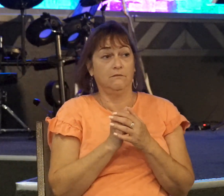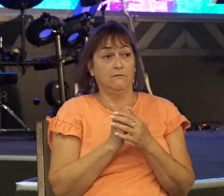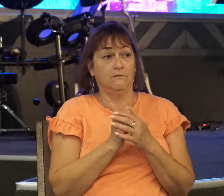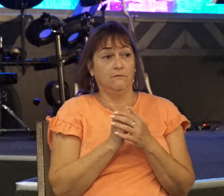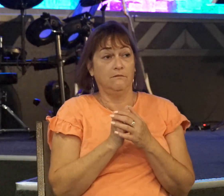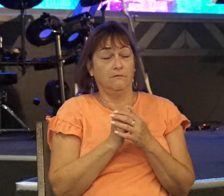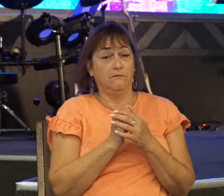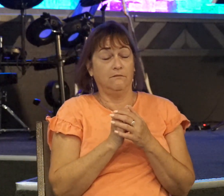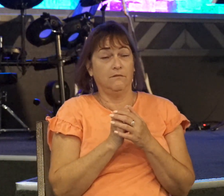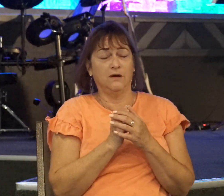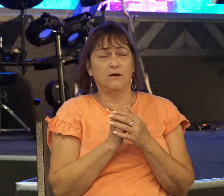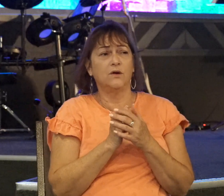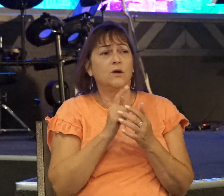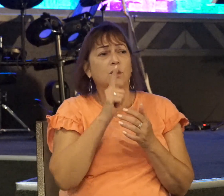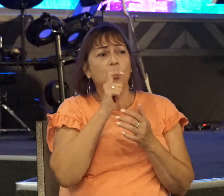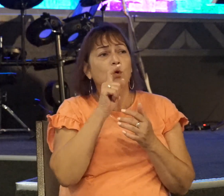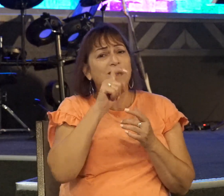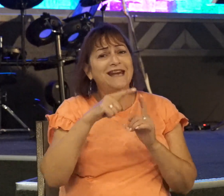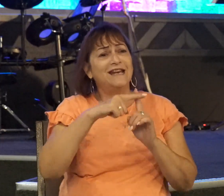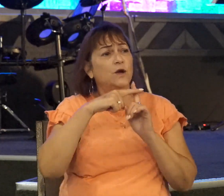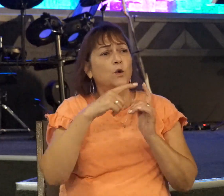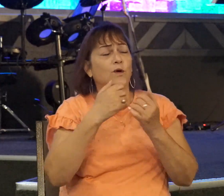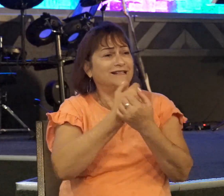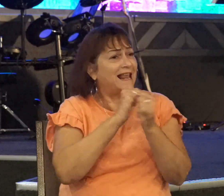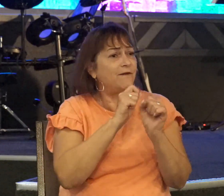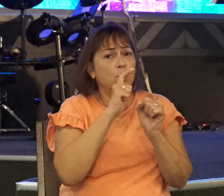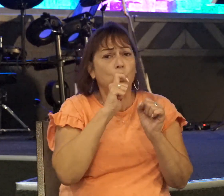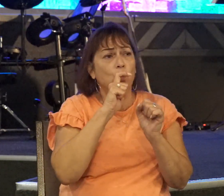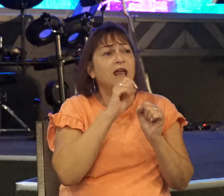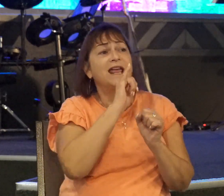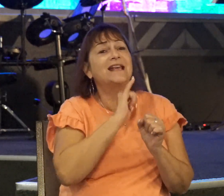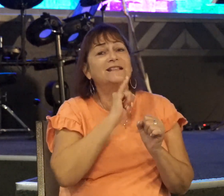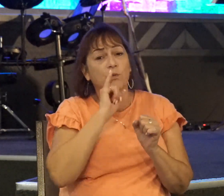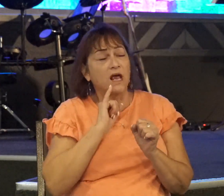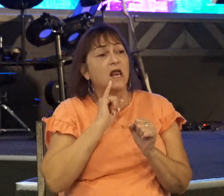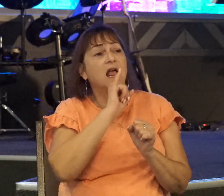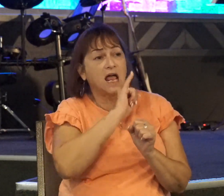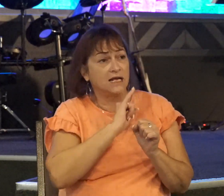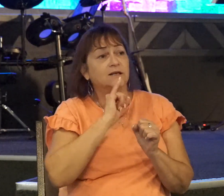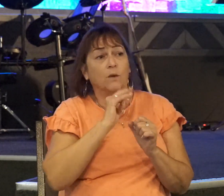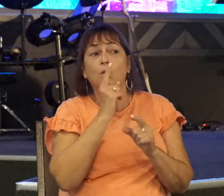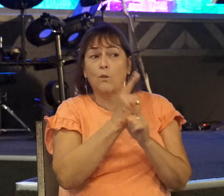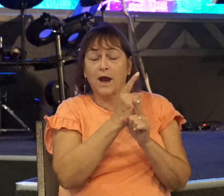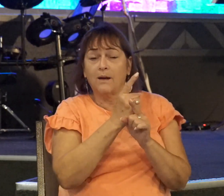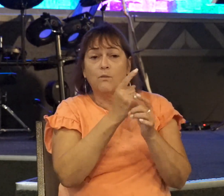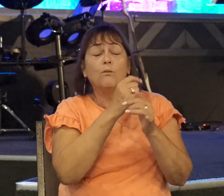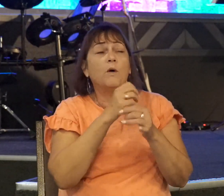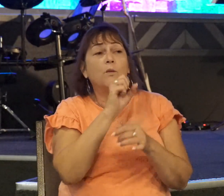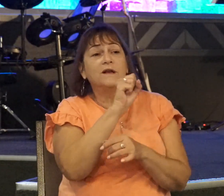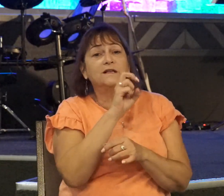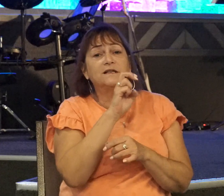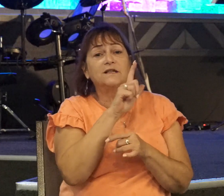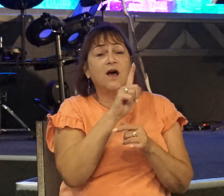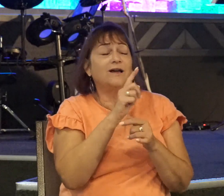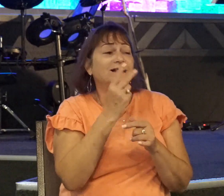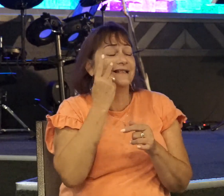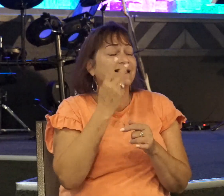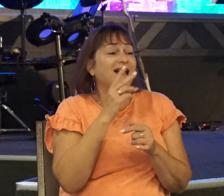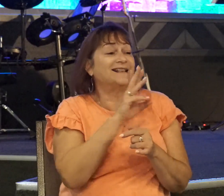Who needed saving? Well, Israel did. Well, when Saul seen he only had 600 men, he didn't